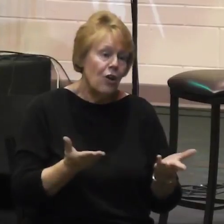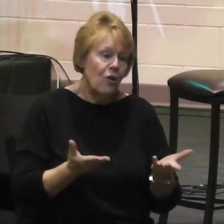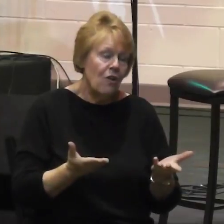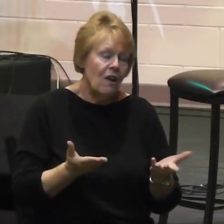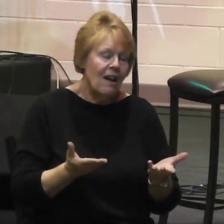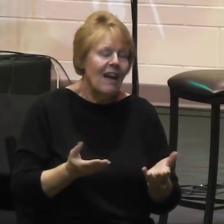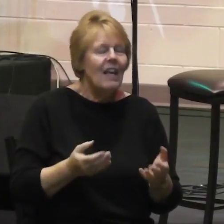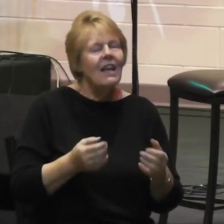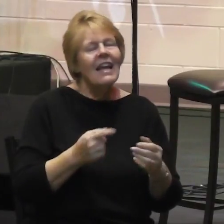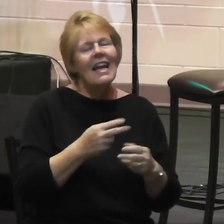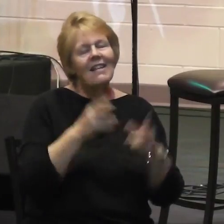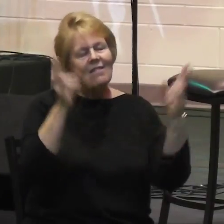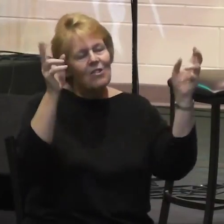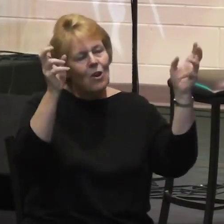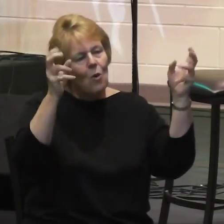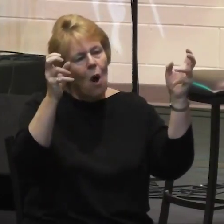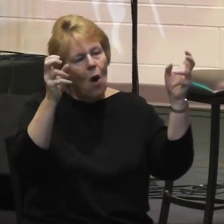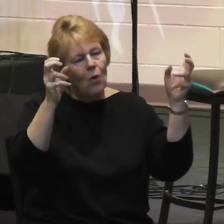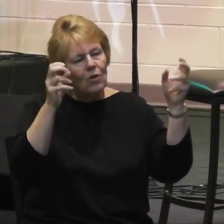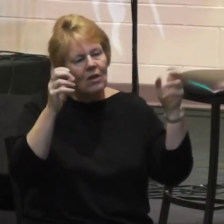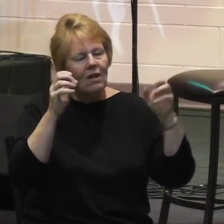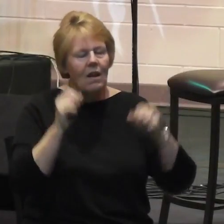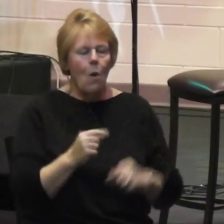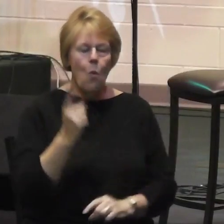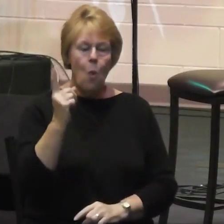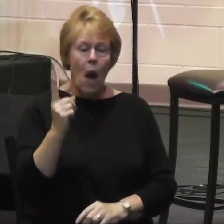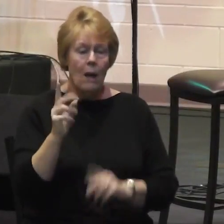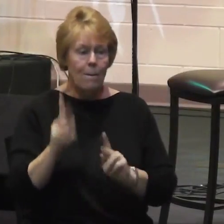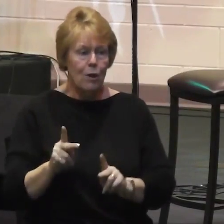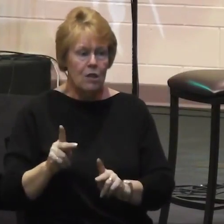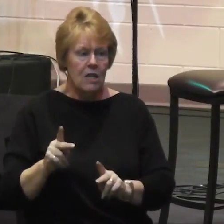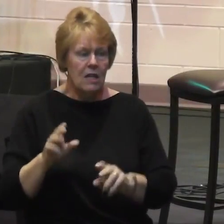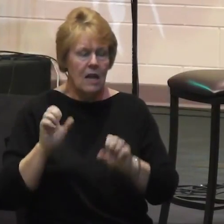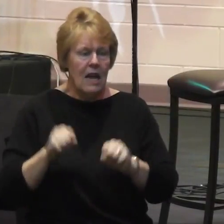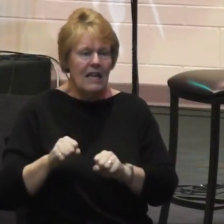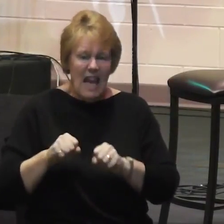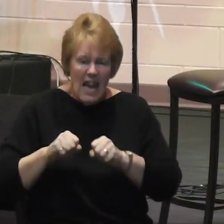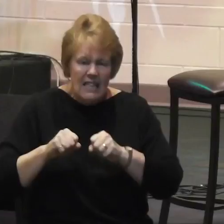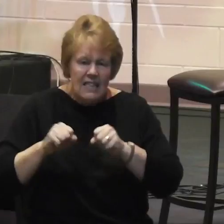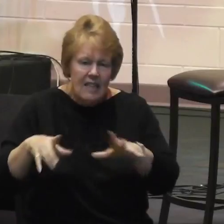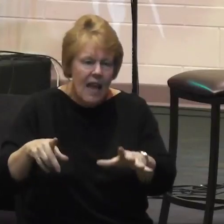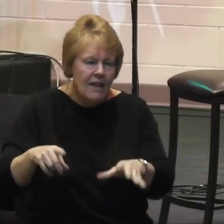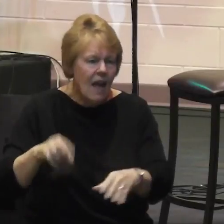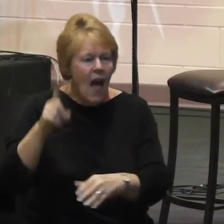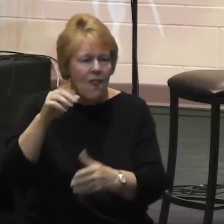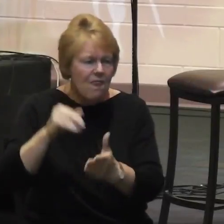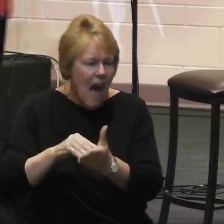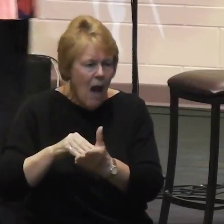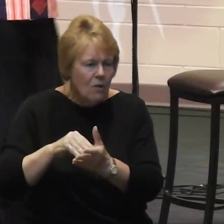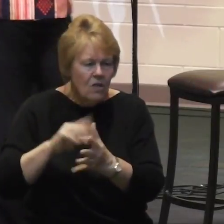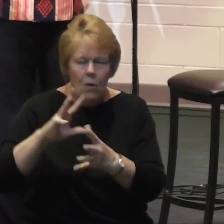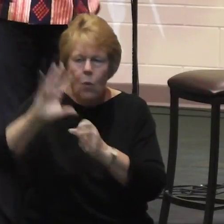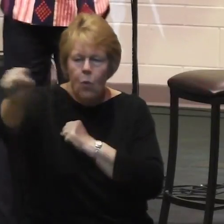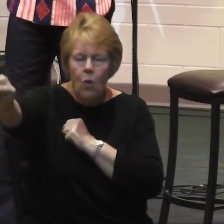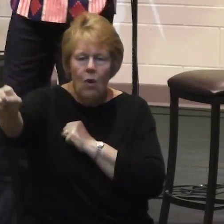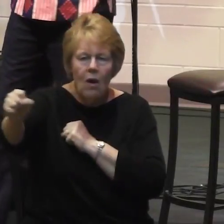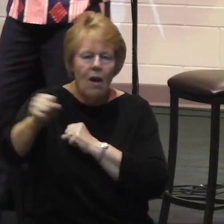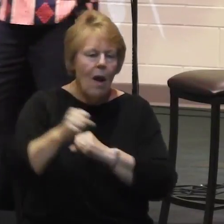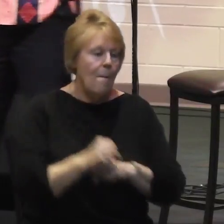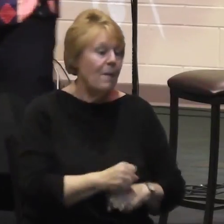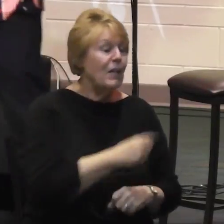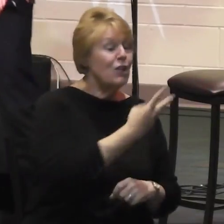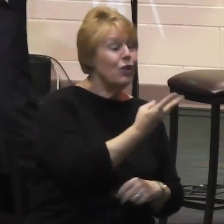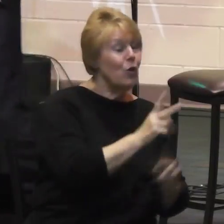if you join up with one other one, you can send how many to flight? Ten thousand demons to flight. Can you say that? You know,